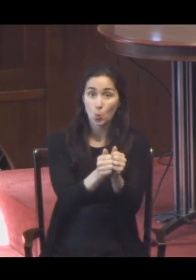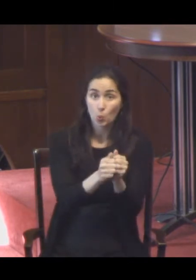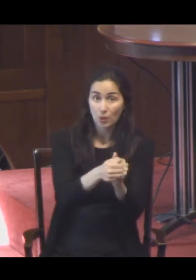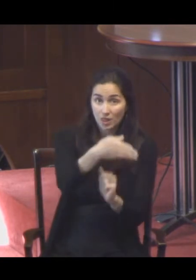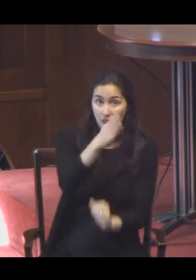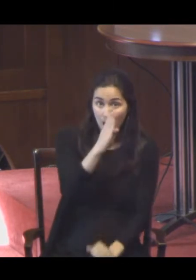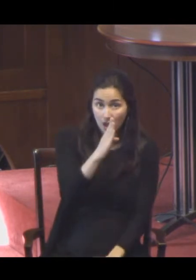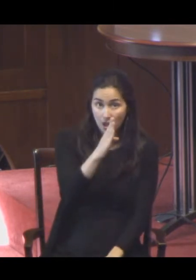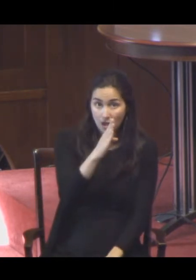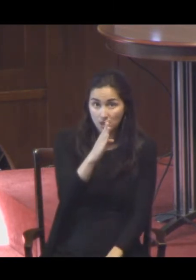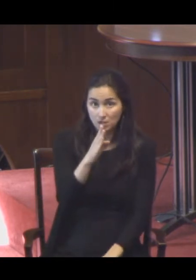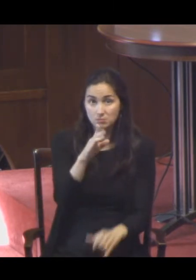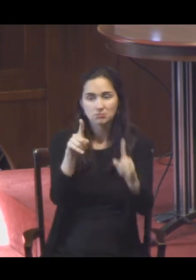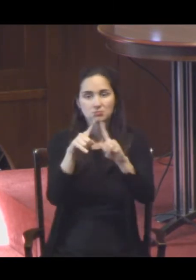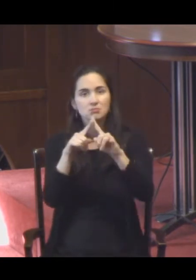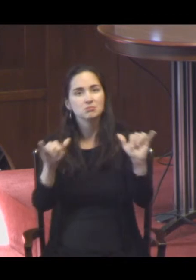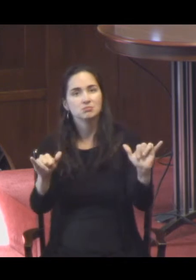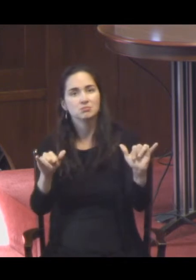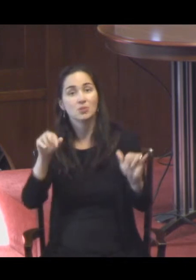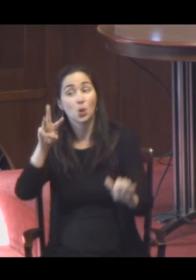and the word was God.